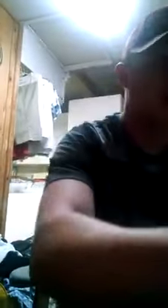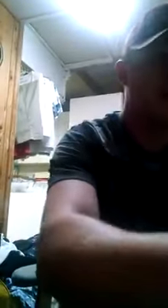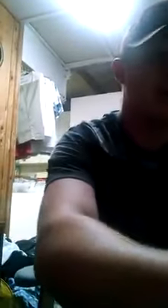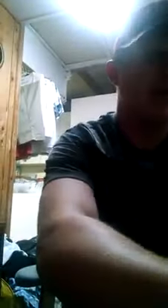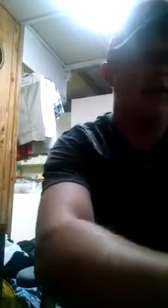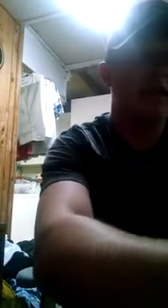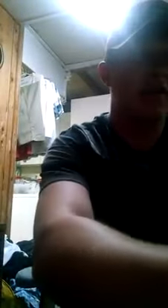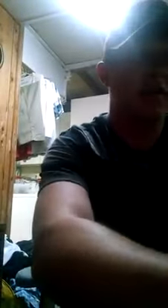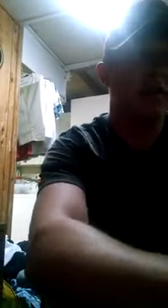My messy desk